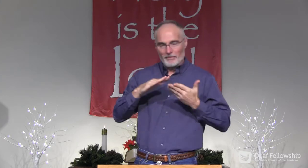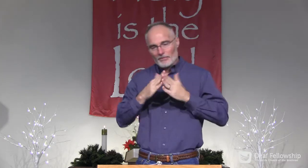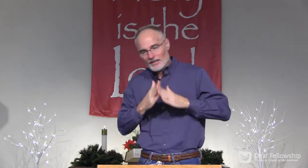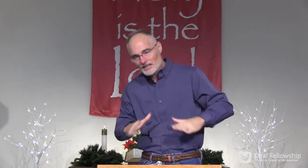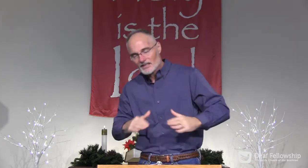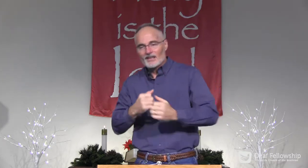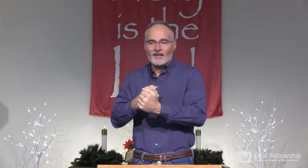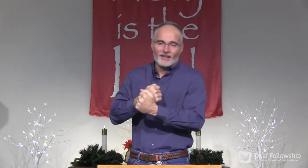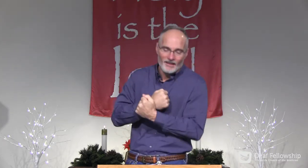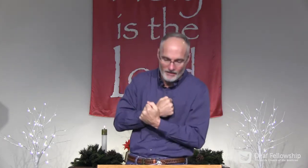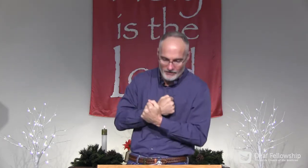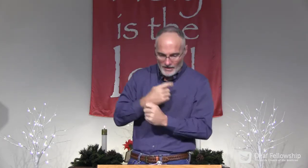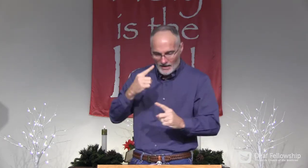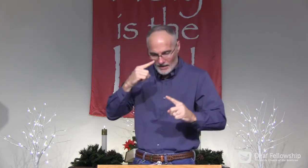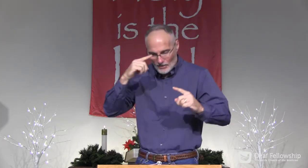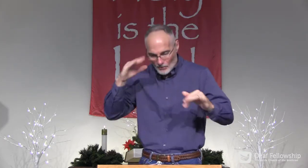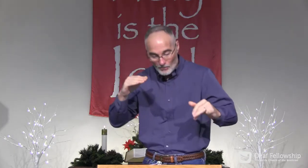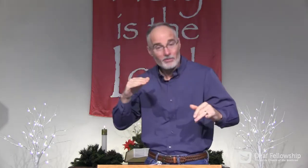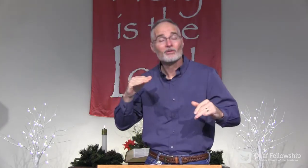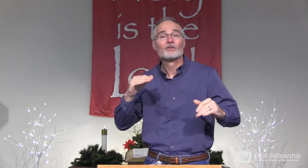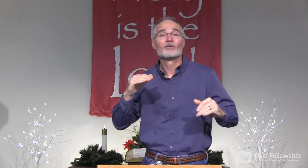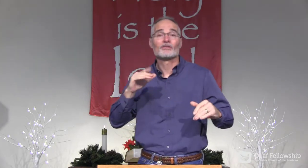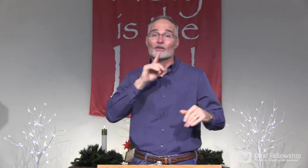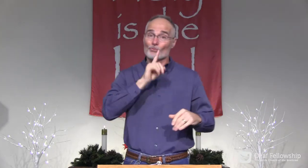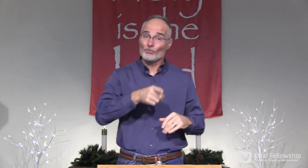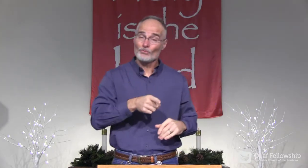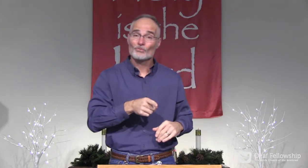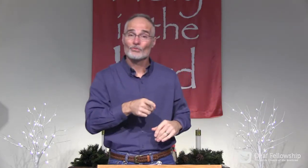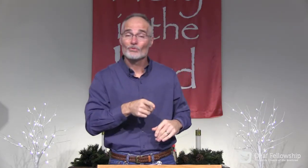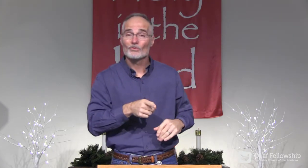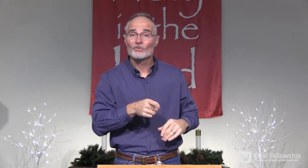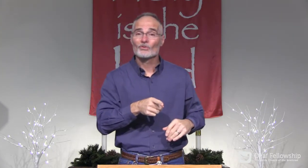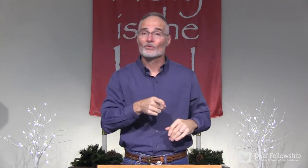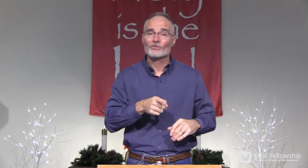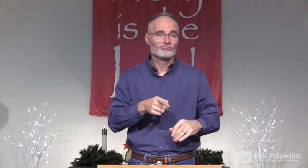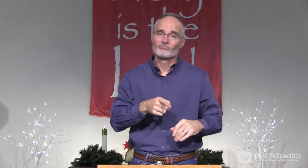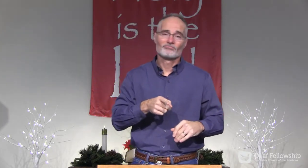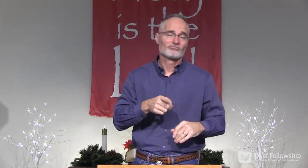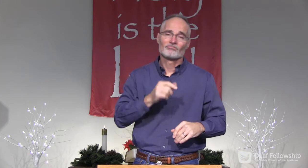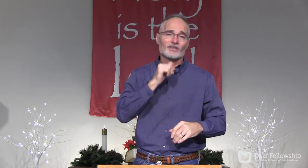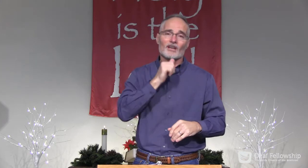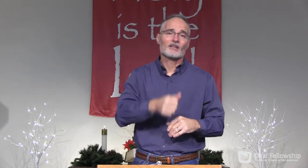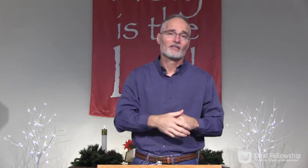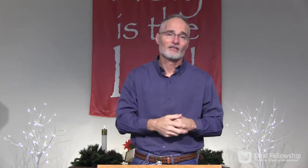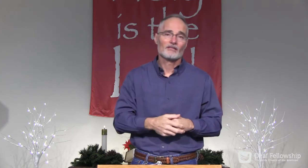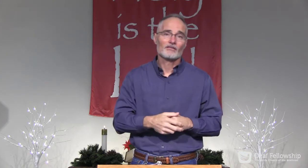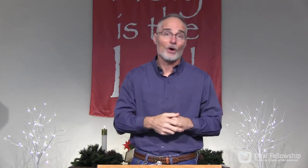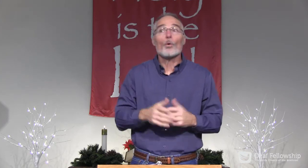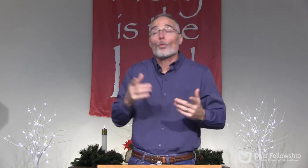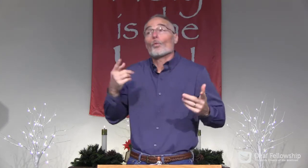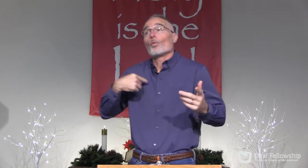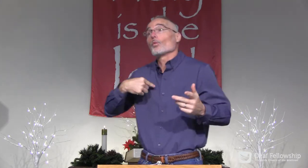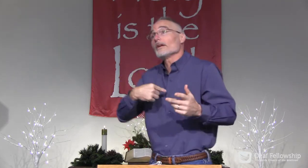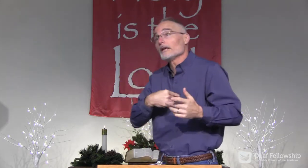it should help us feel joy and peace and love and hope. Is that true? Not always.